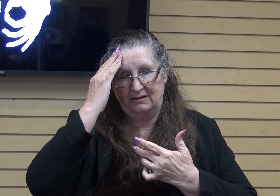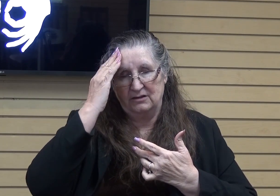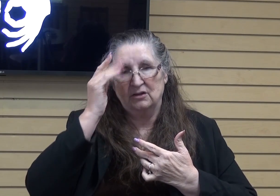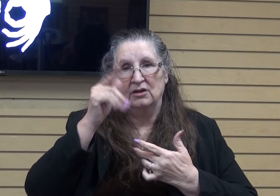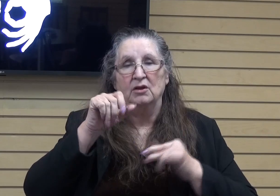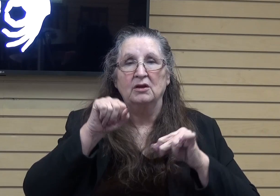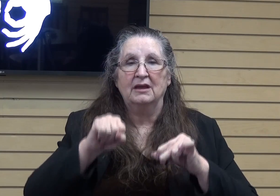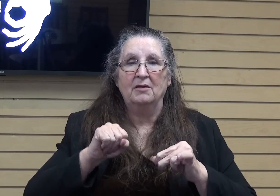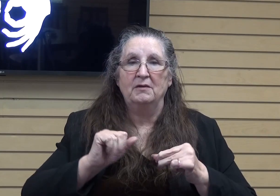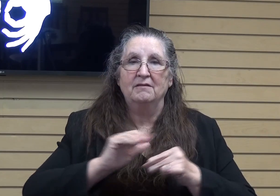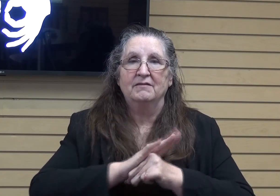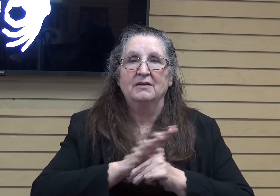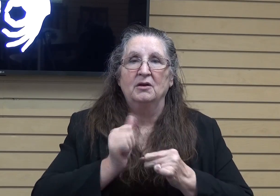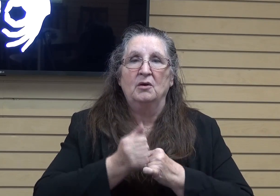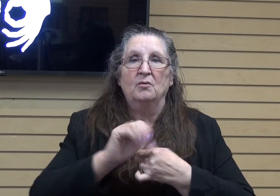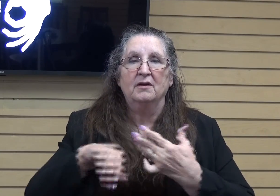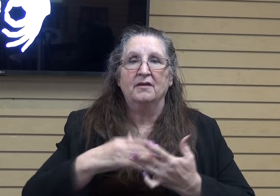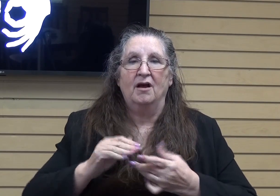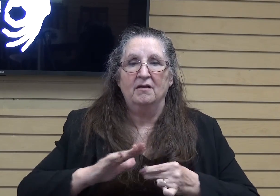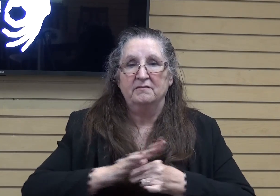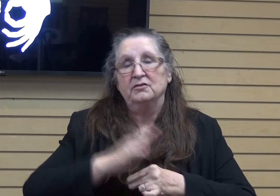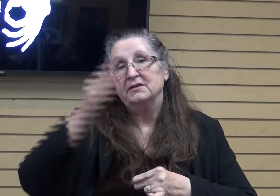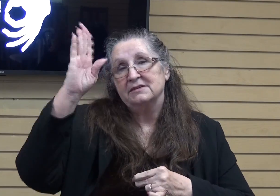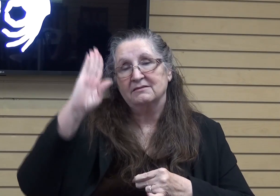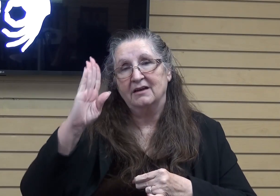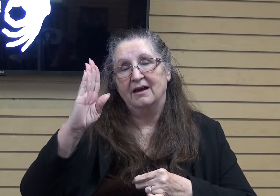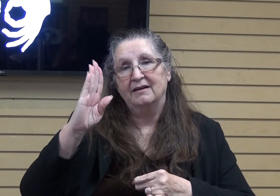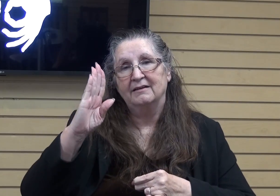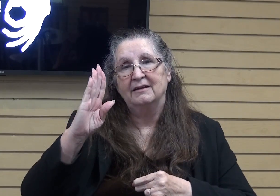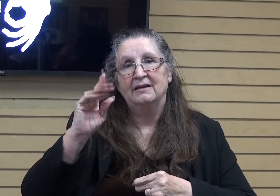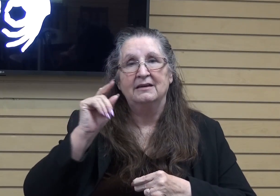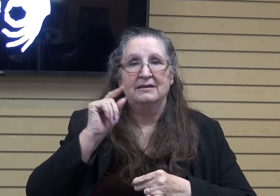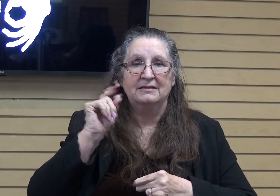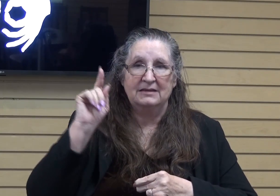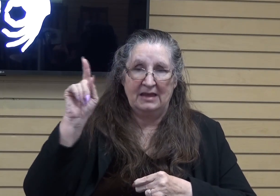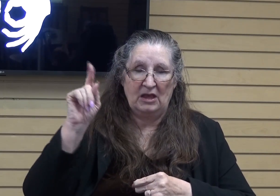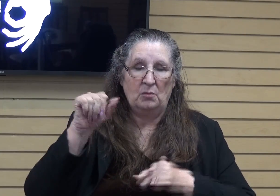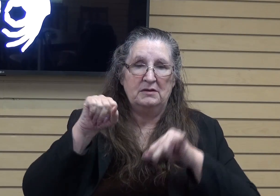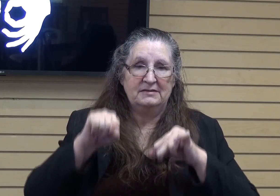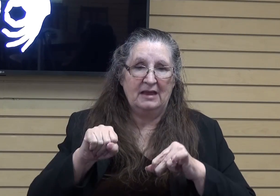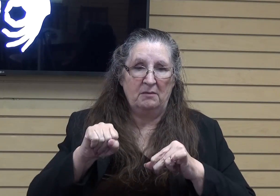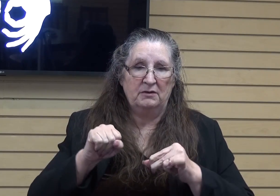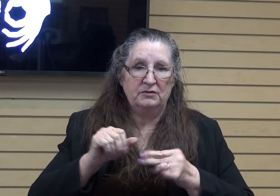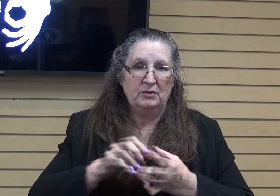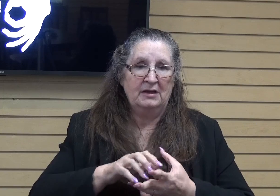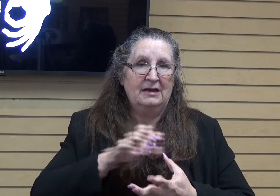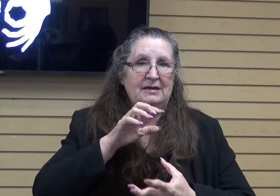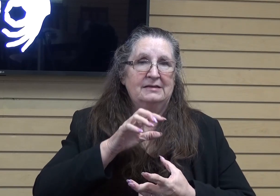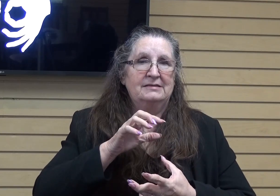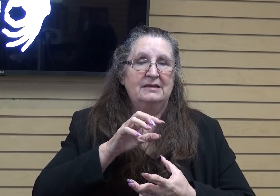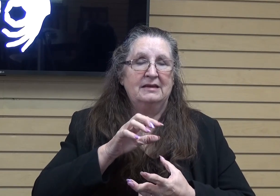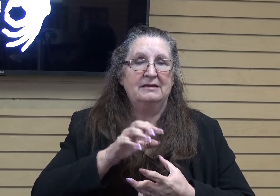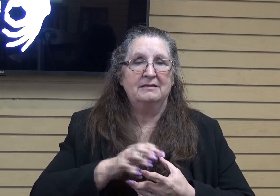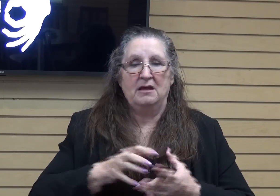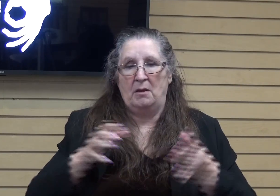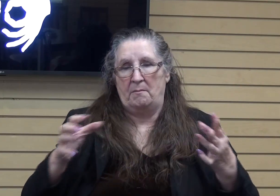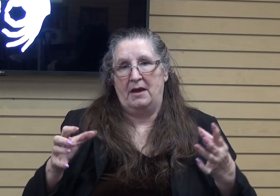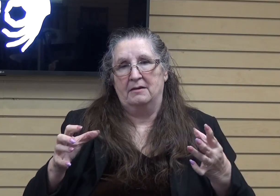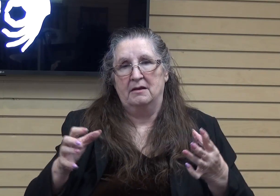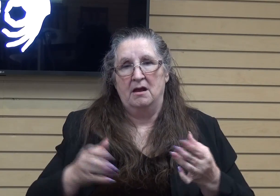may be filled with all the fullness of God, now to him who is able to do exceedingly, abundantly above all